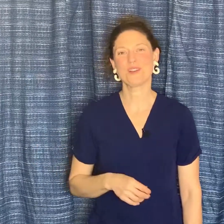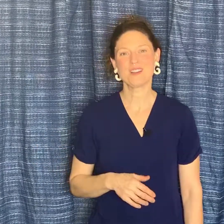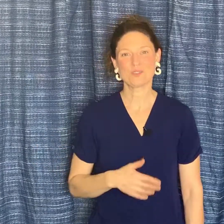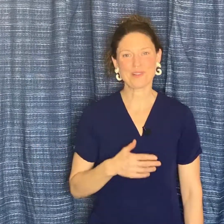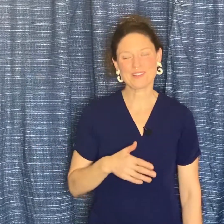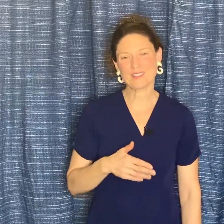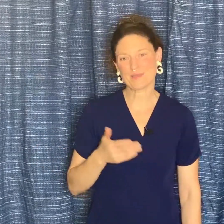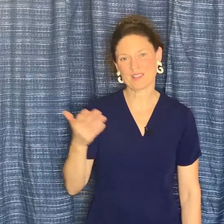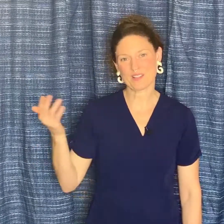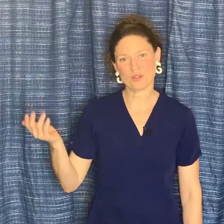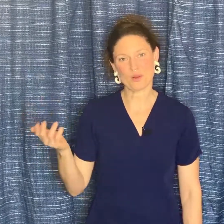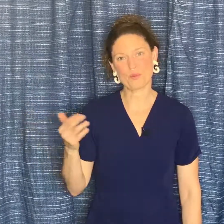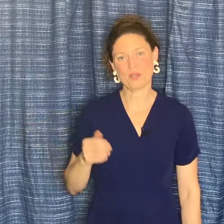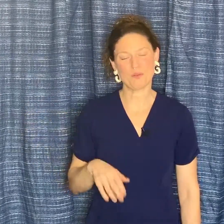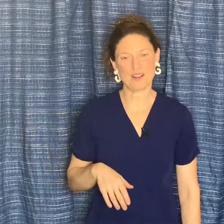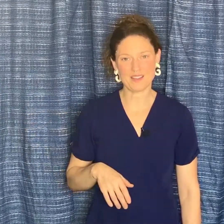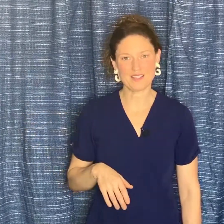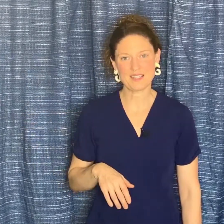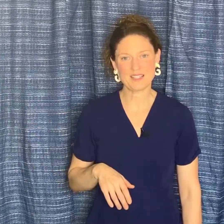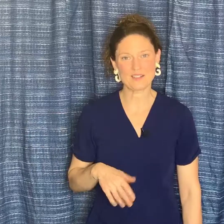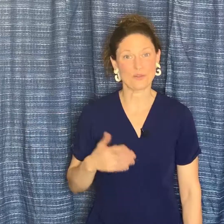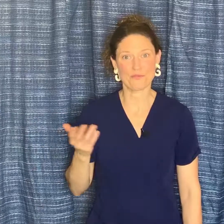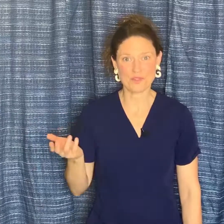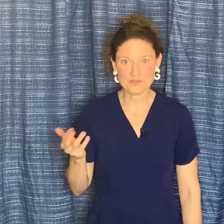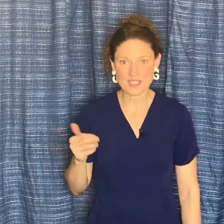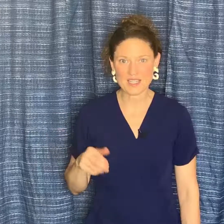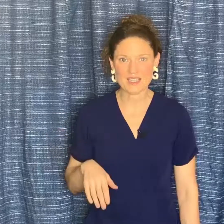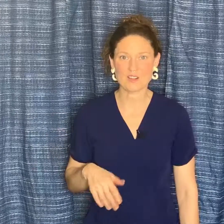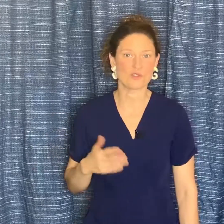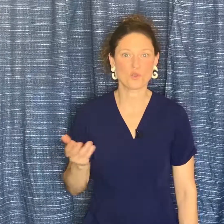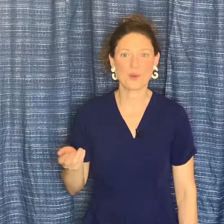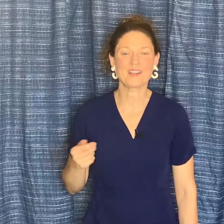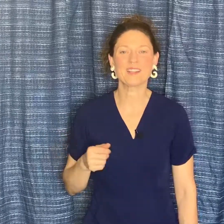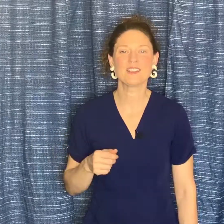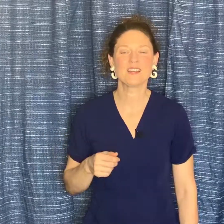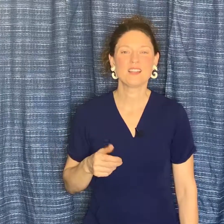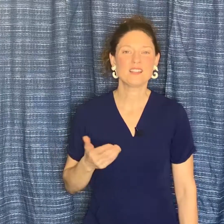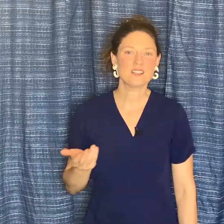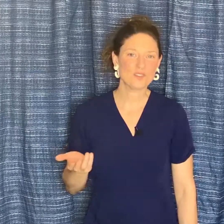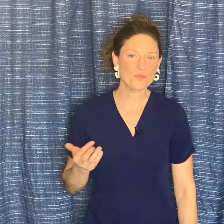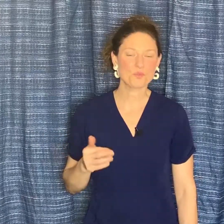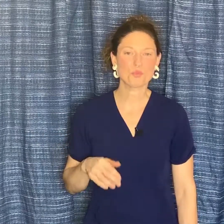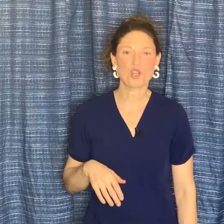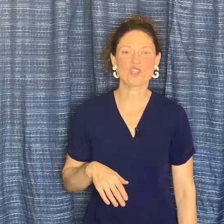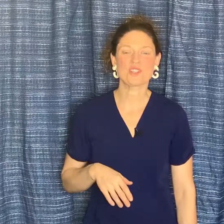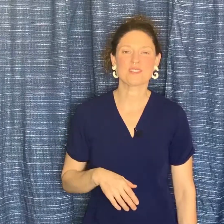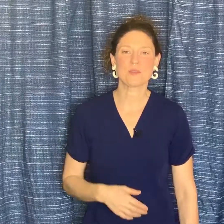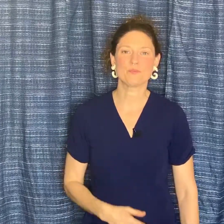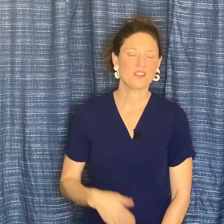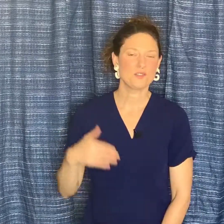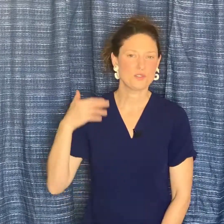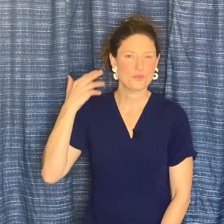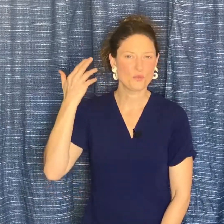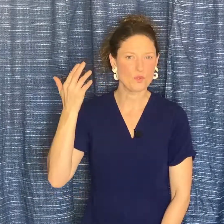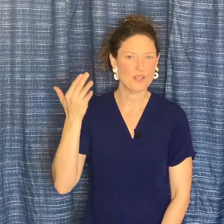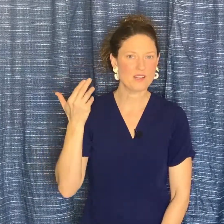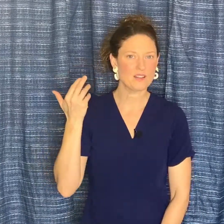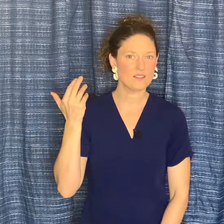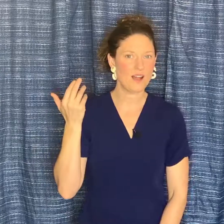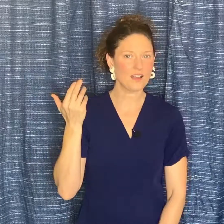read something that you wrote when you were 18 or 15 or 20, you know, it's pretty cheesy. I used to ruminate a lot.